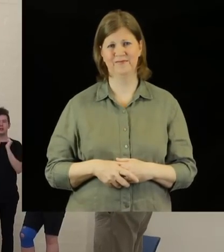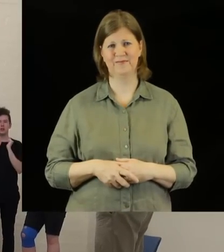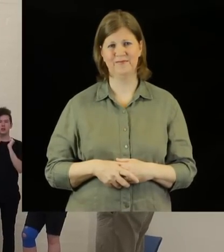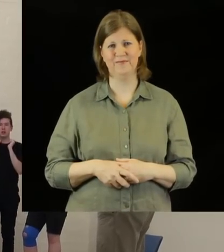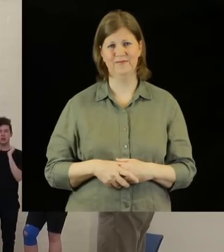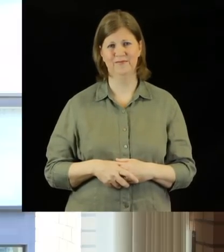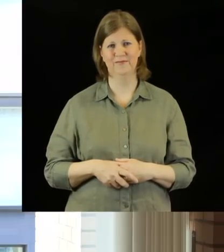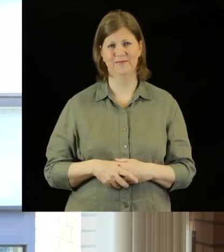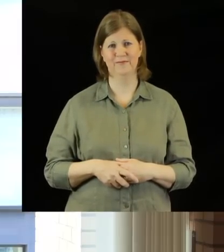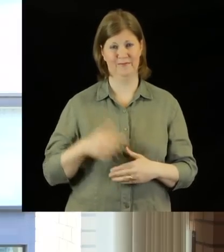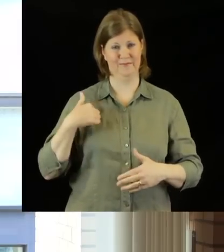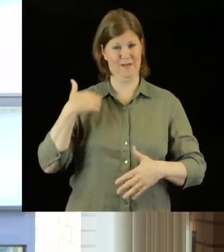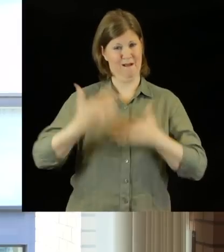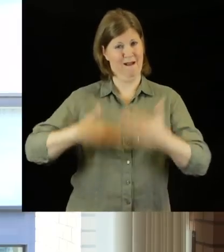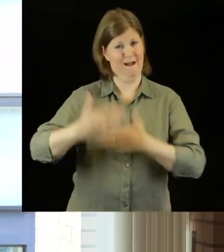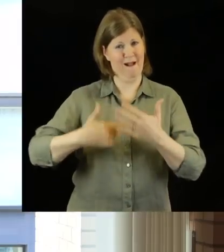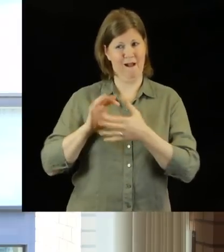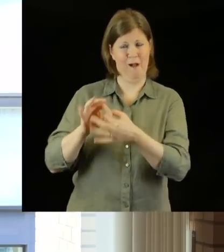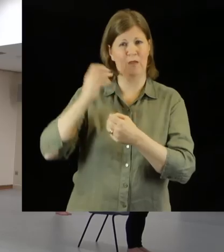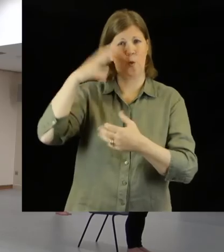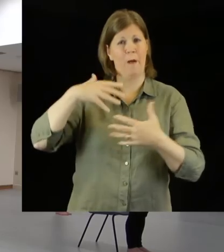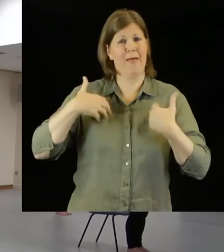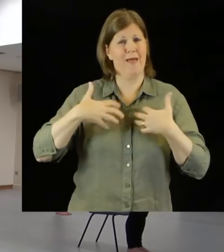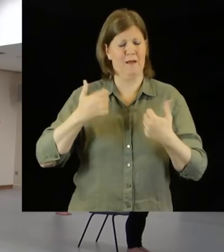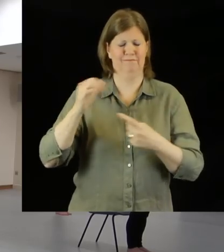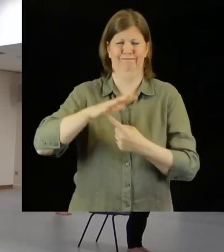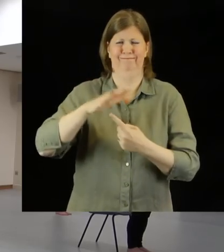The work that we're doing with Solar Bear is vital.